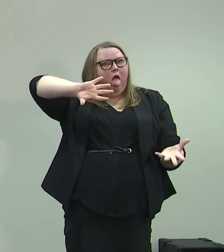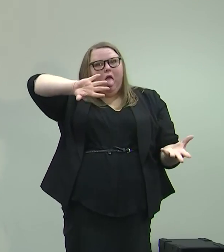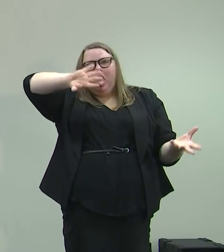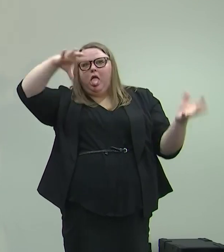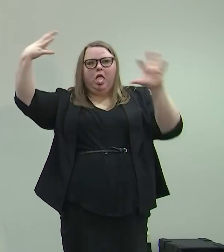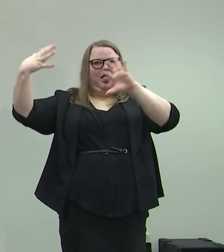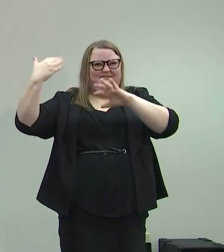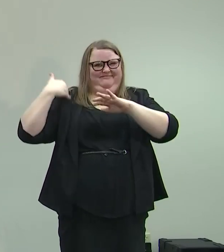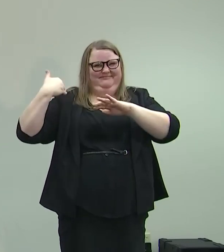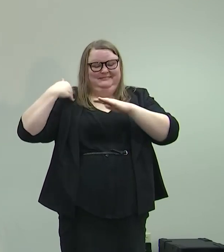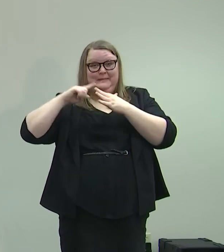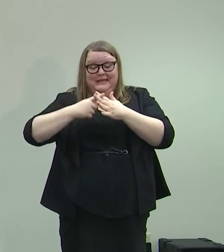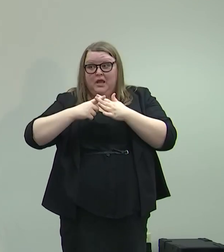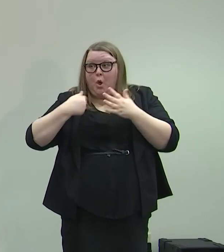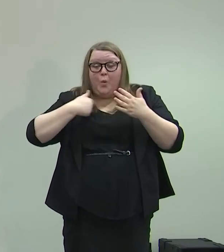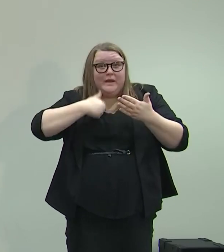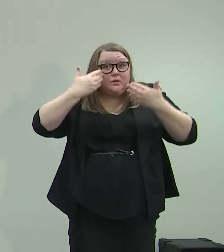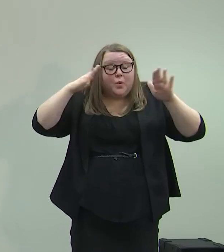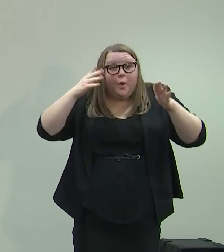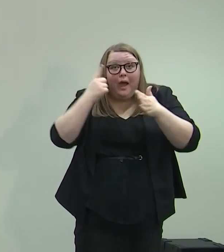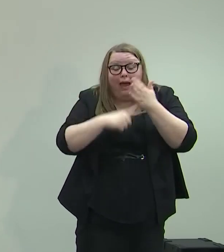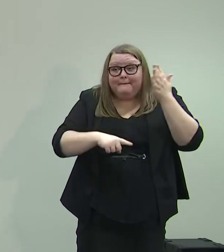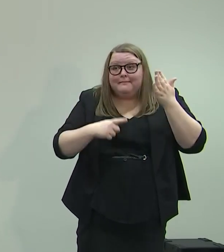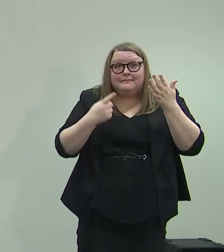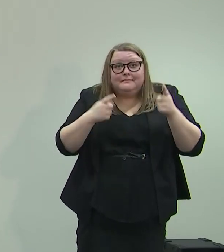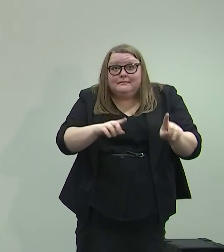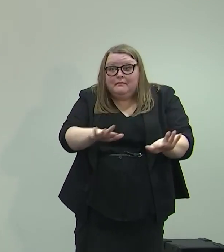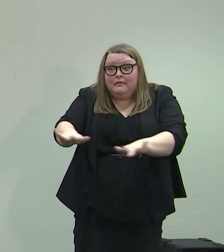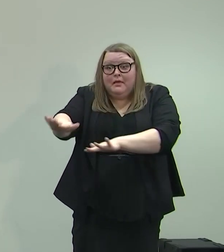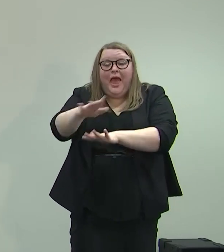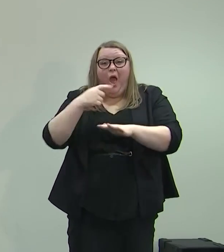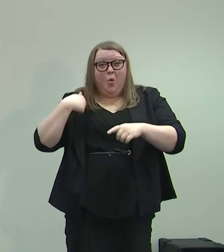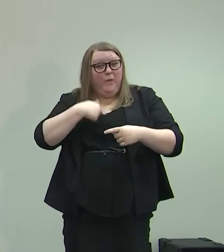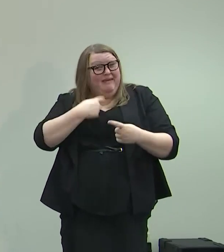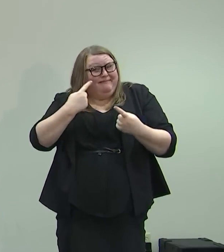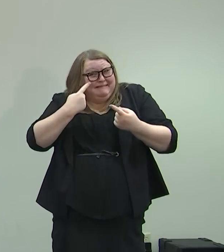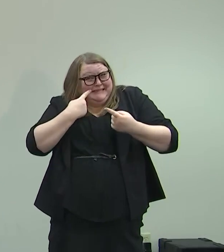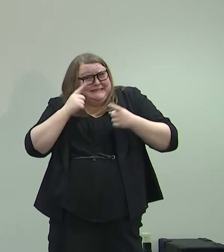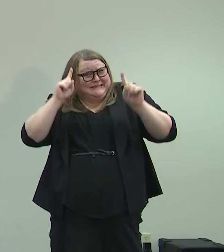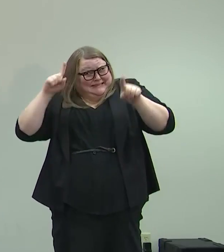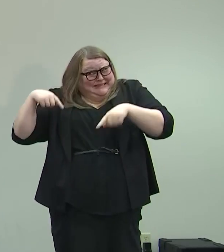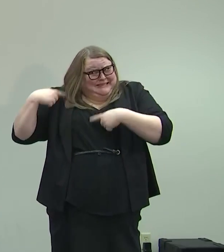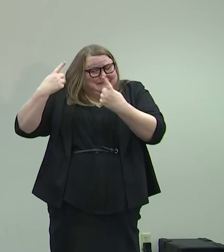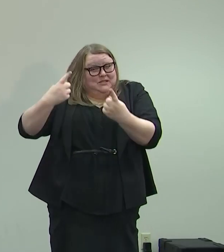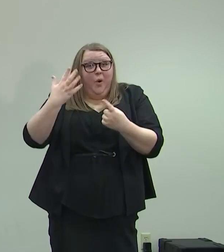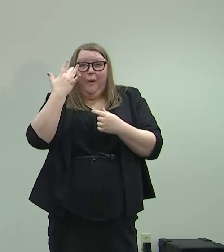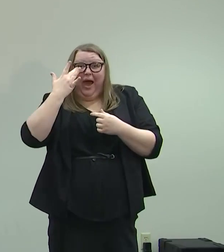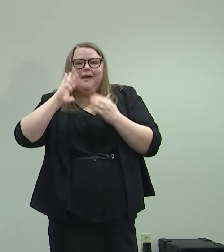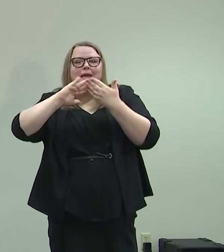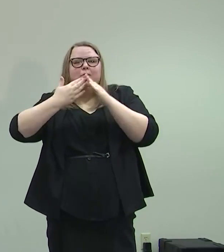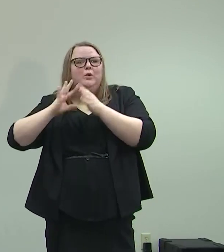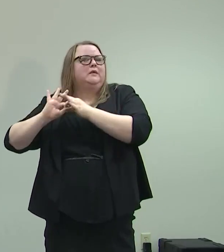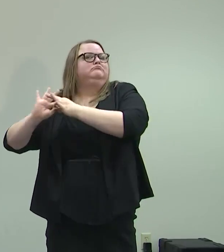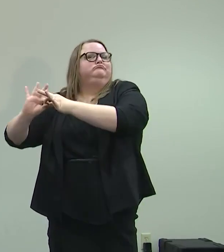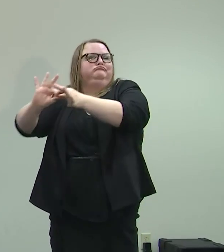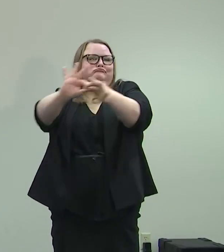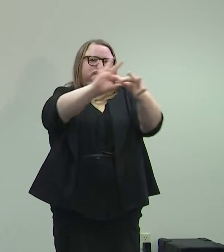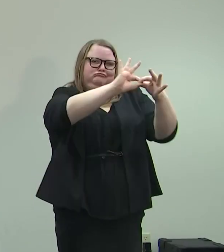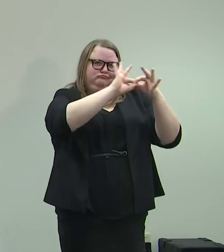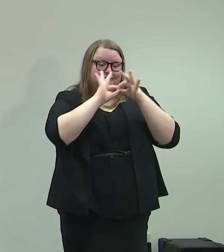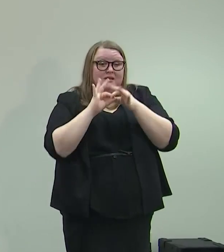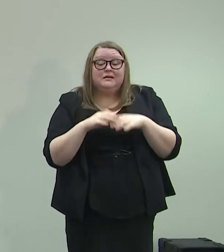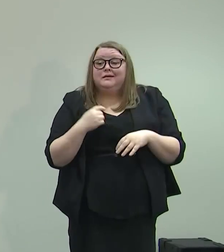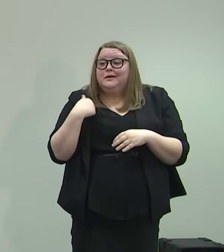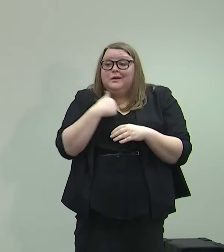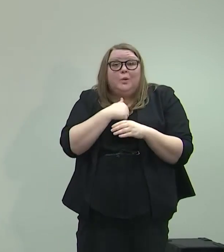total chaos, the unknown, and we've come a long way. We've come a long way because the community pulled together. They provided food